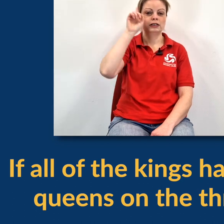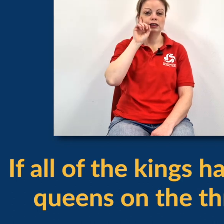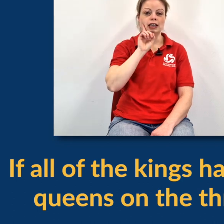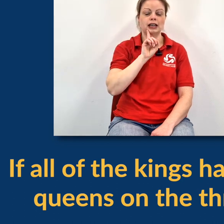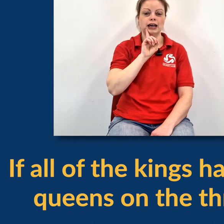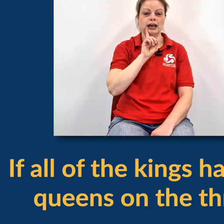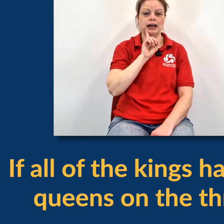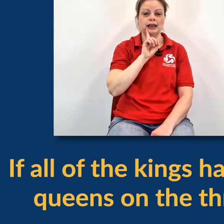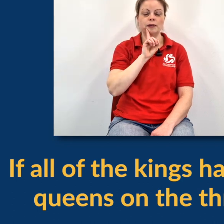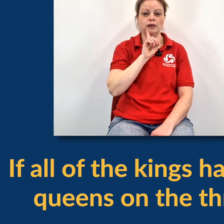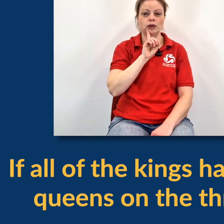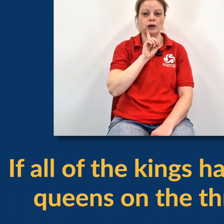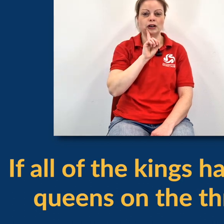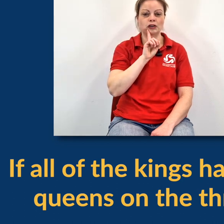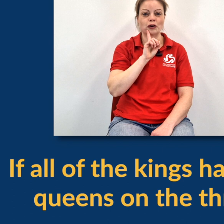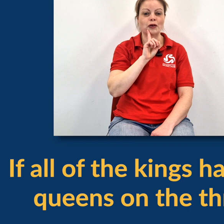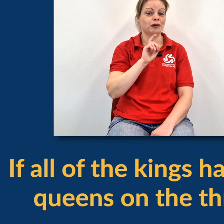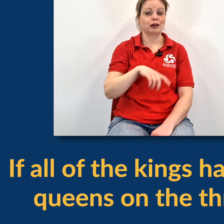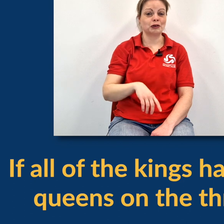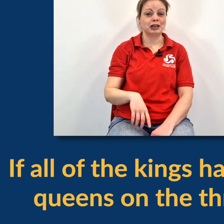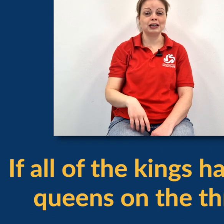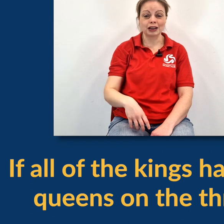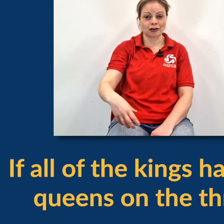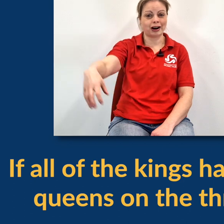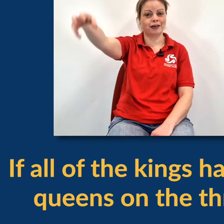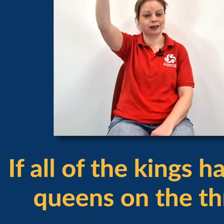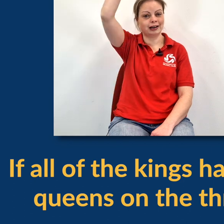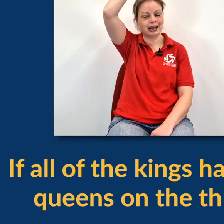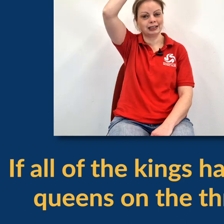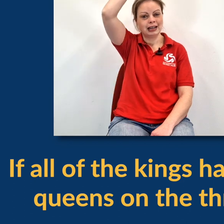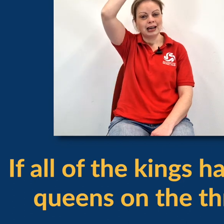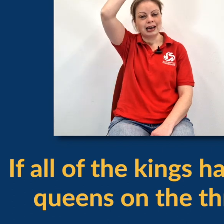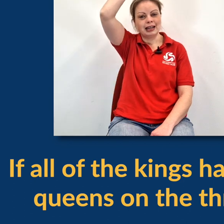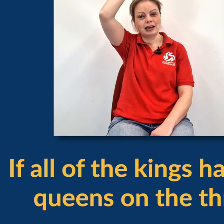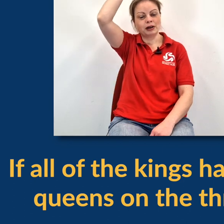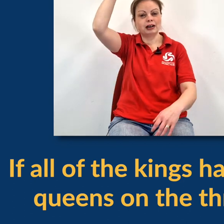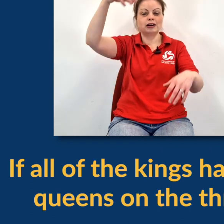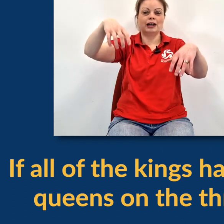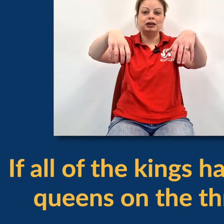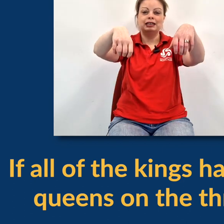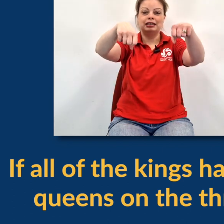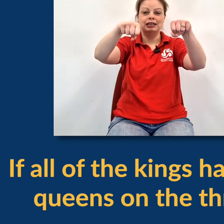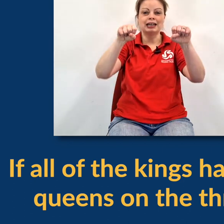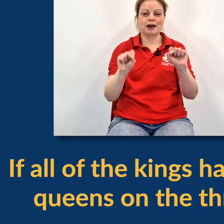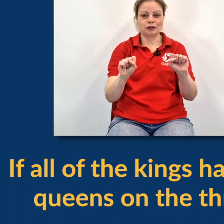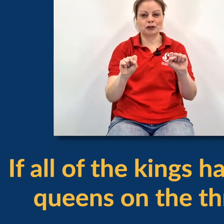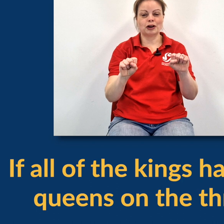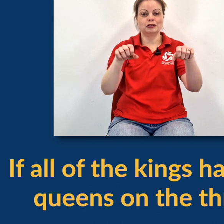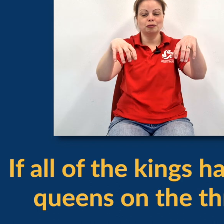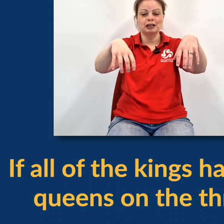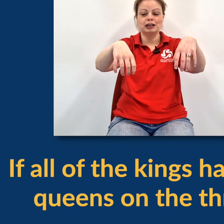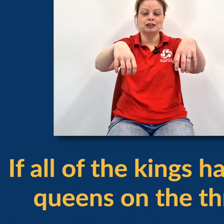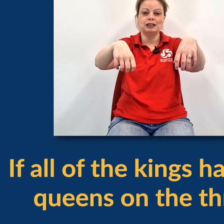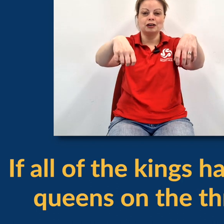crown, cheek. And then we've got the word throne and we've got to do another crown on our head and then we're going to look like we're sitting down on